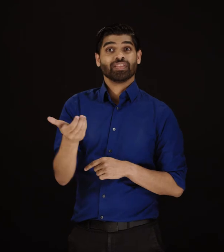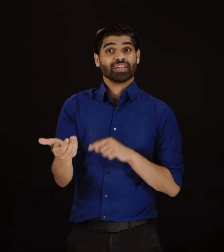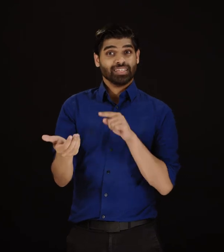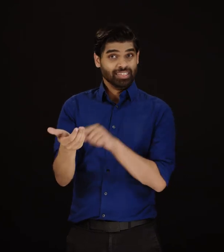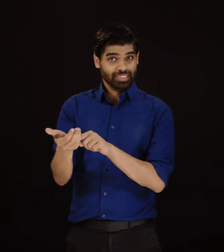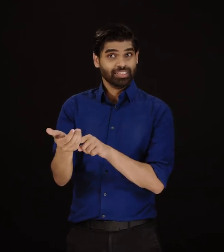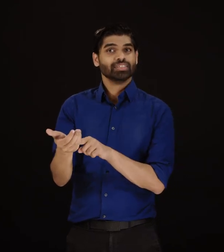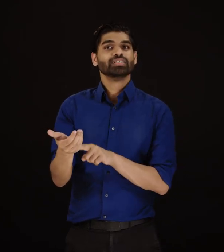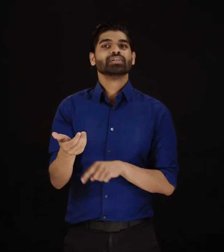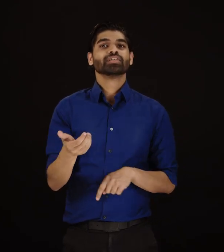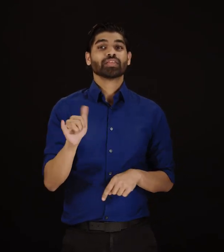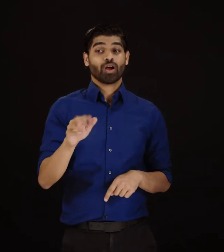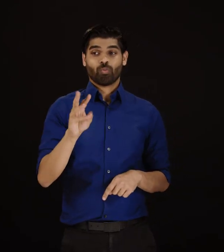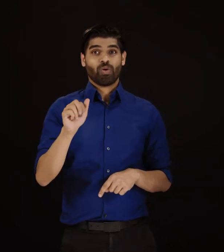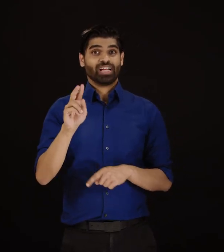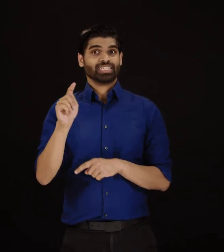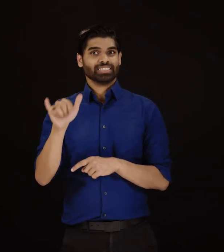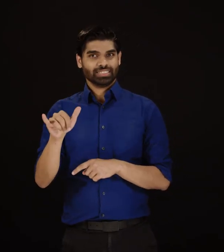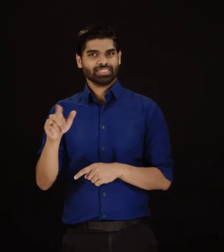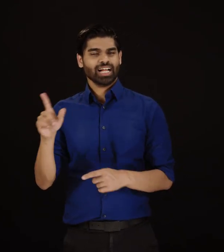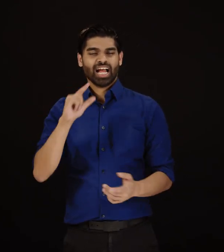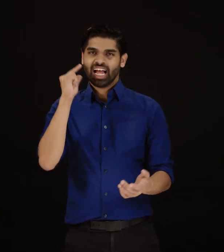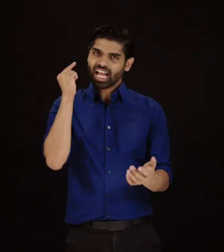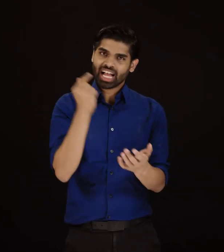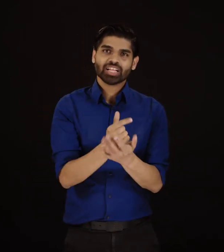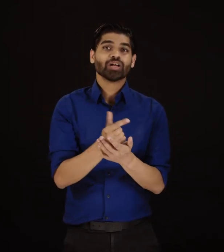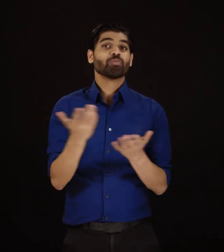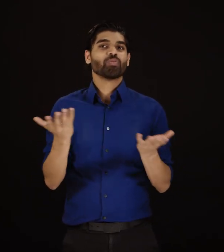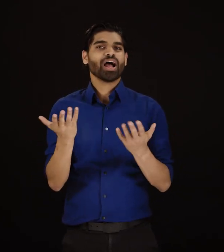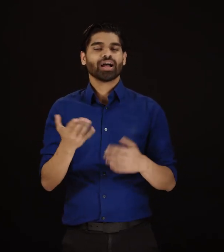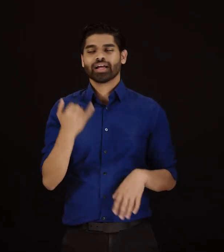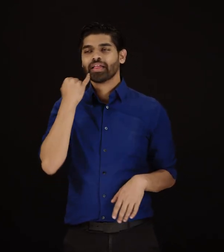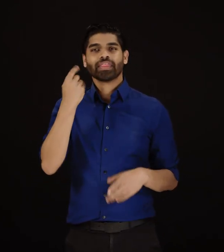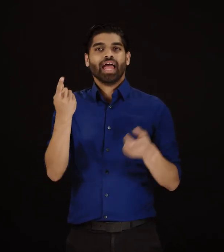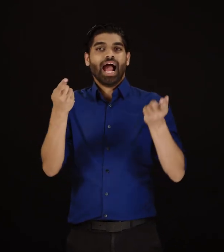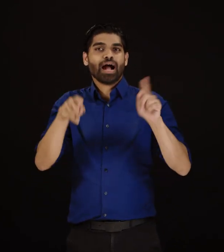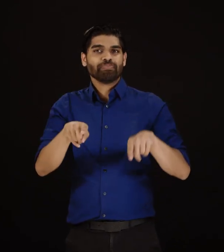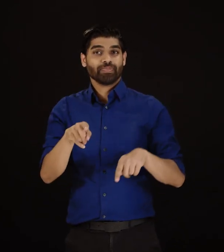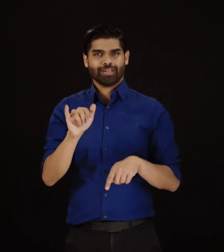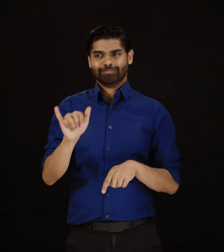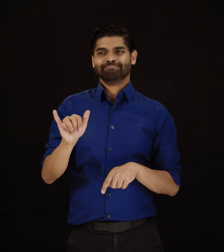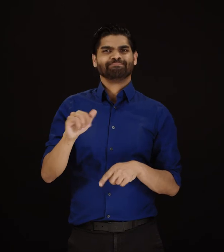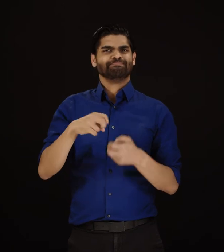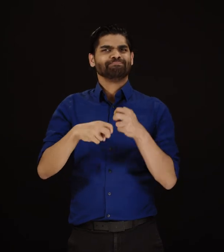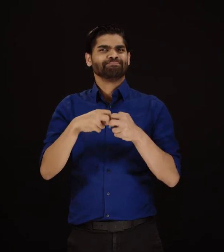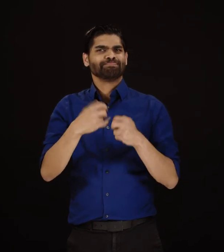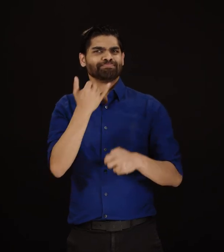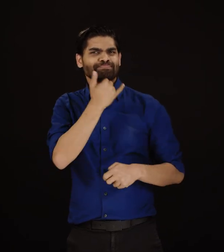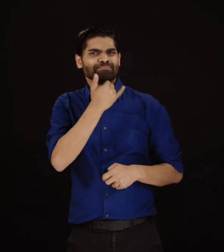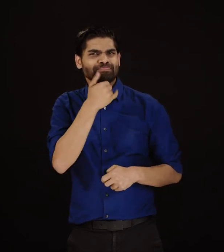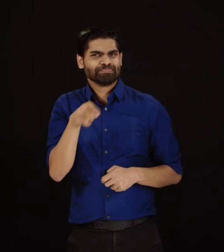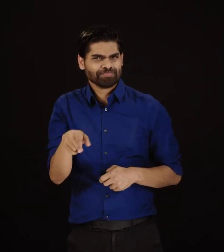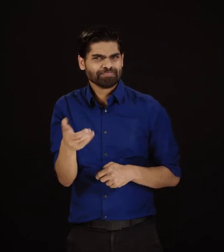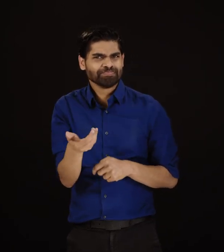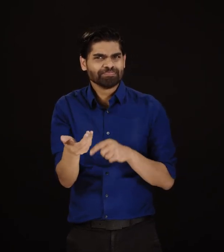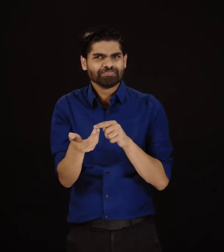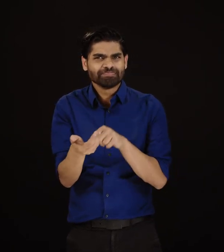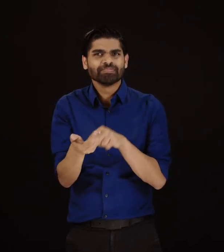defect that is determined to be the fault of the manufacturer is found. The length of the warranty will depend on the warranty will but is